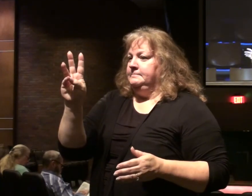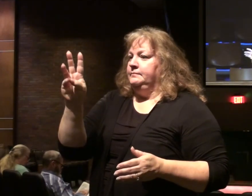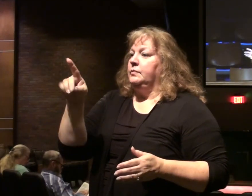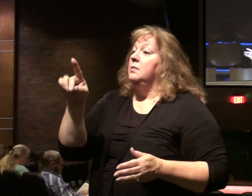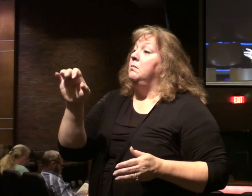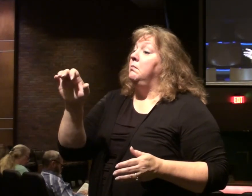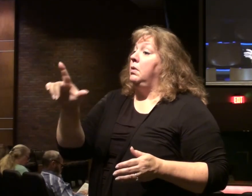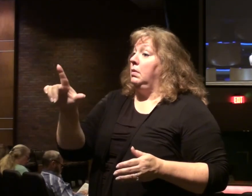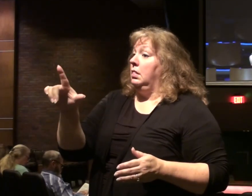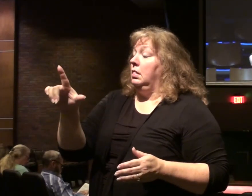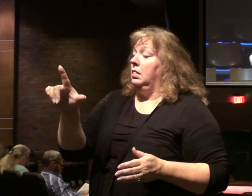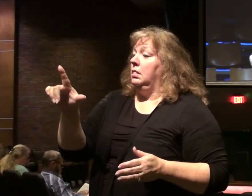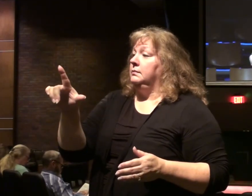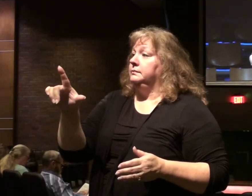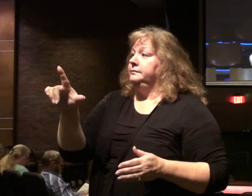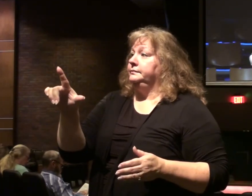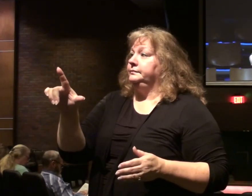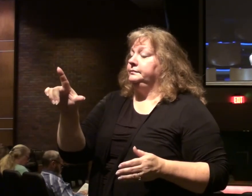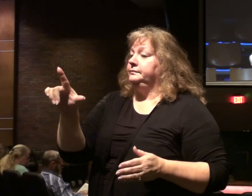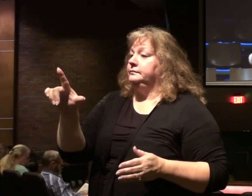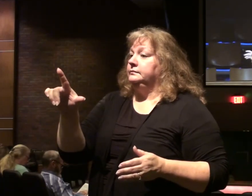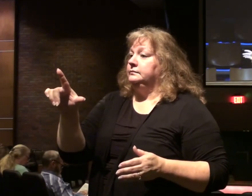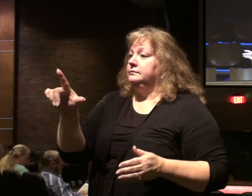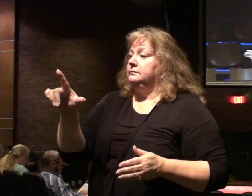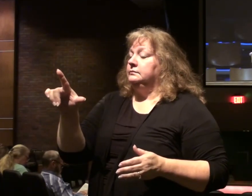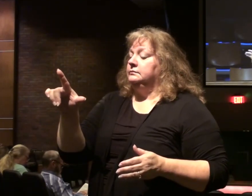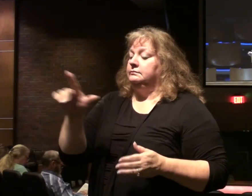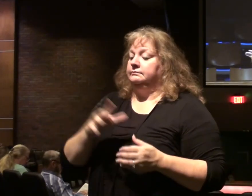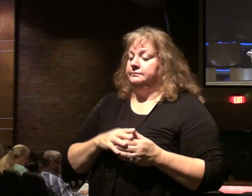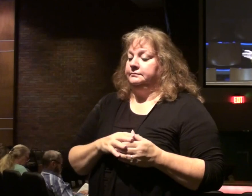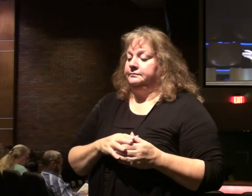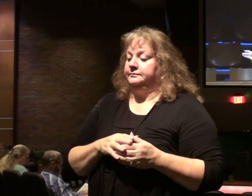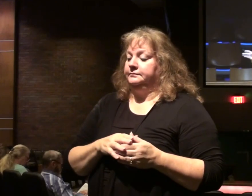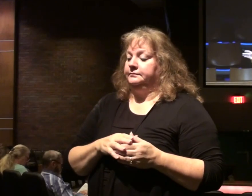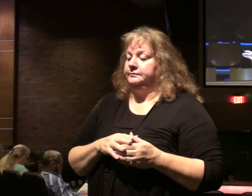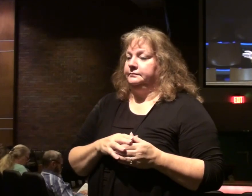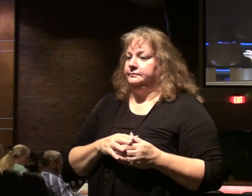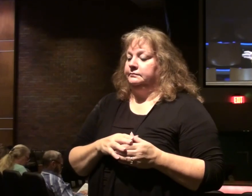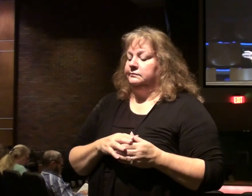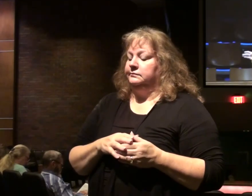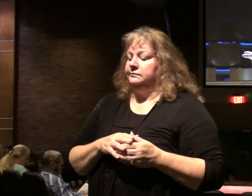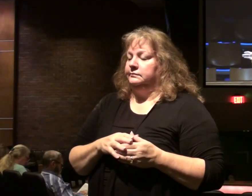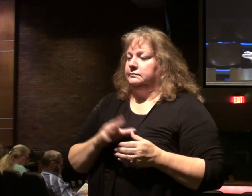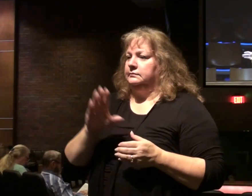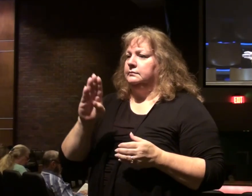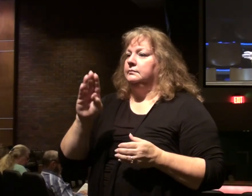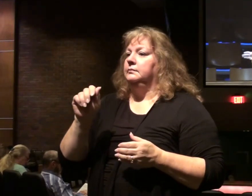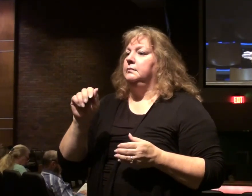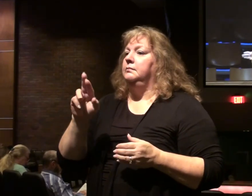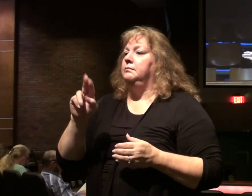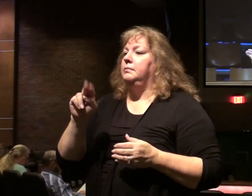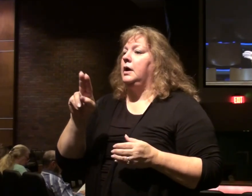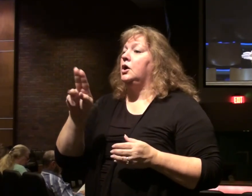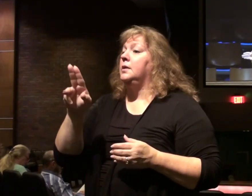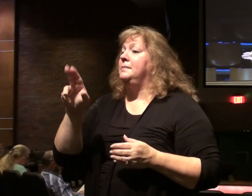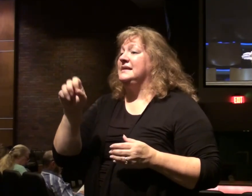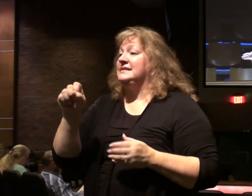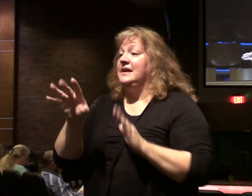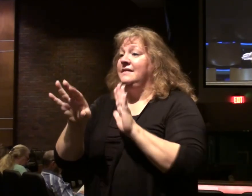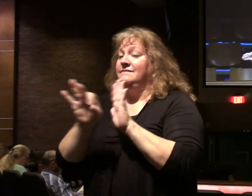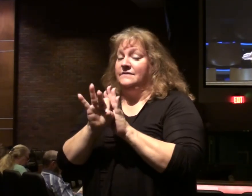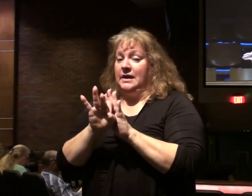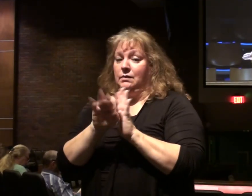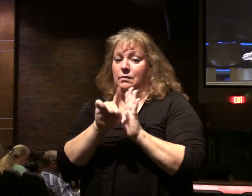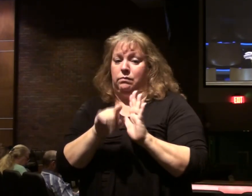Paul. When he had found him. Part of this finds Paul, I believe, here. He brought him to Antioch. And for an entire